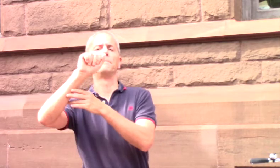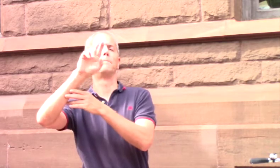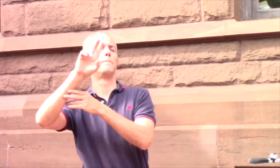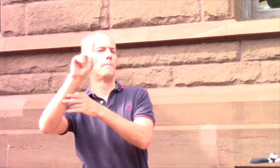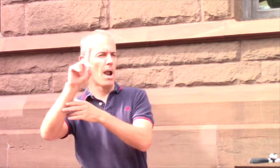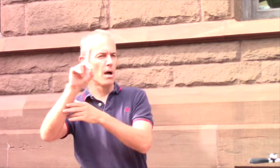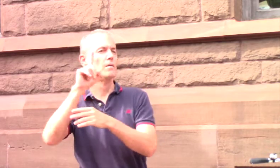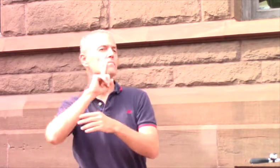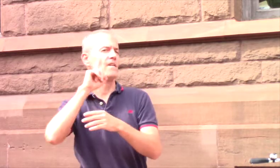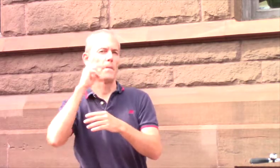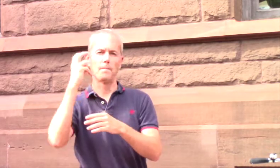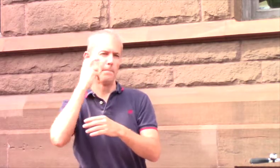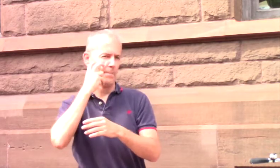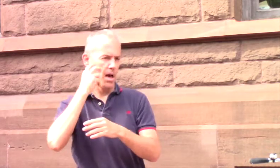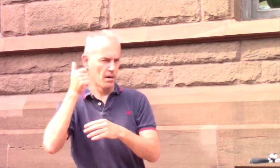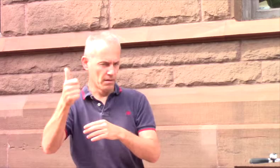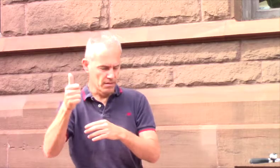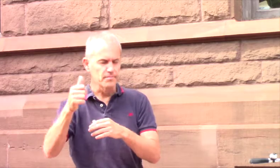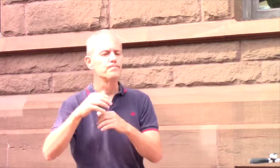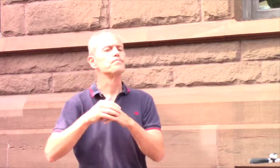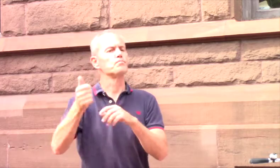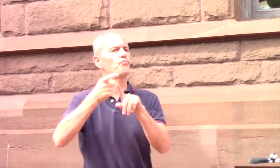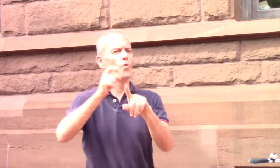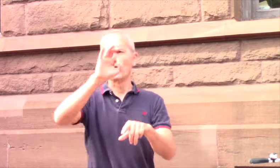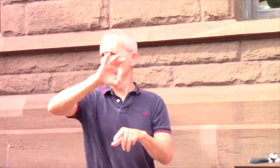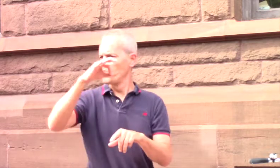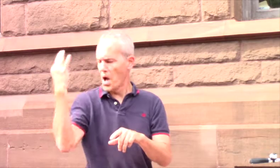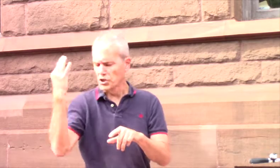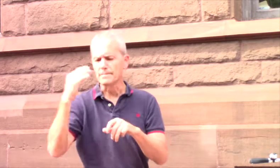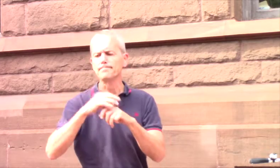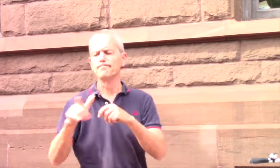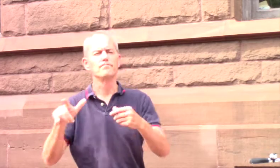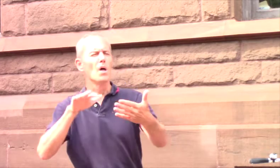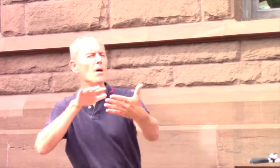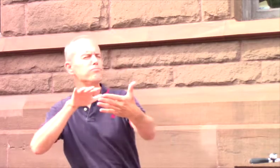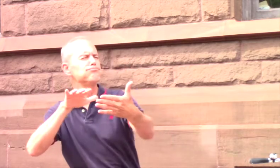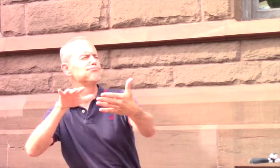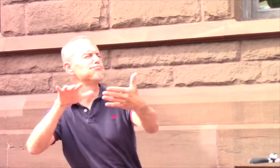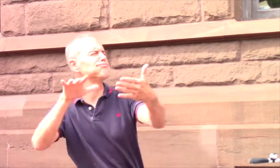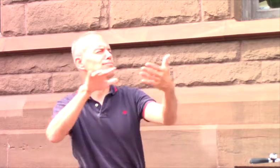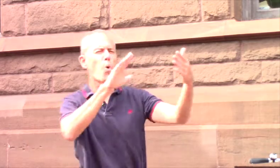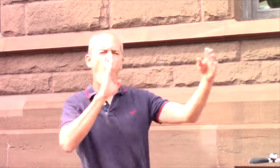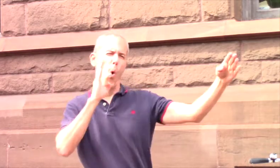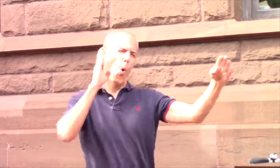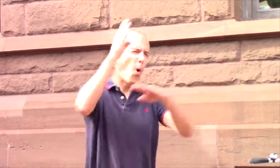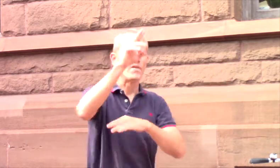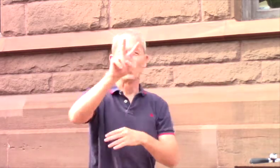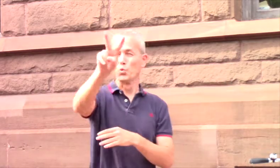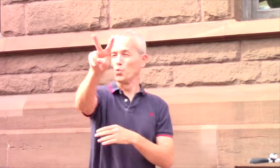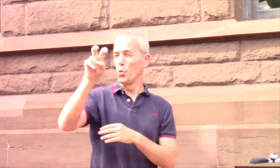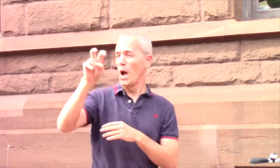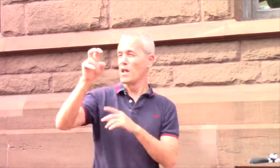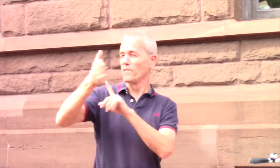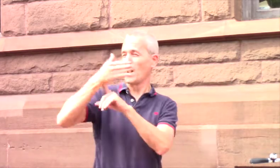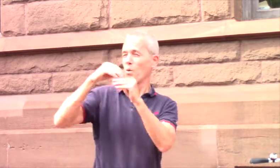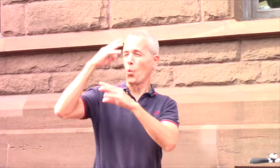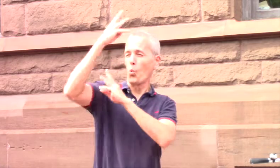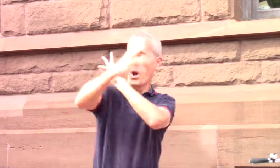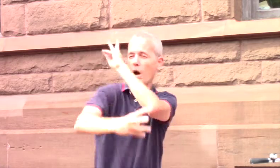André Allard is a deaf mind person from France, who has studied all over the world, 2